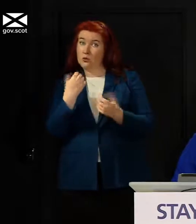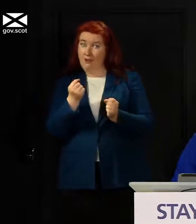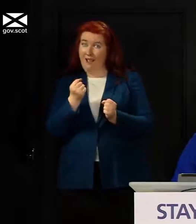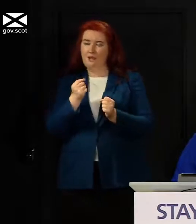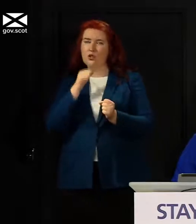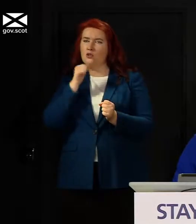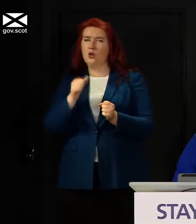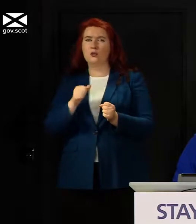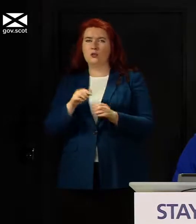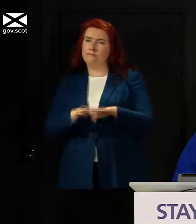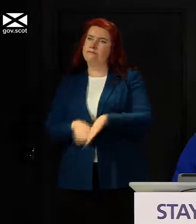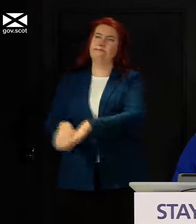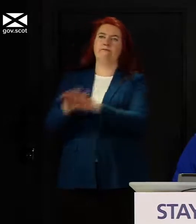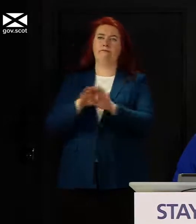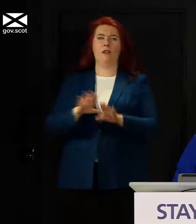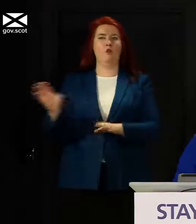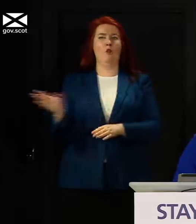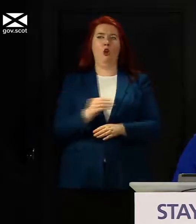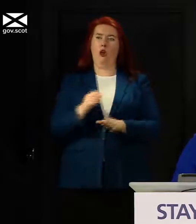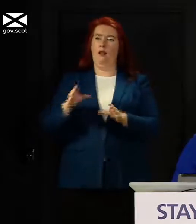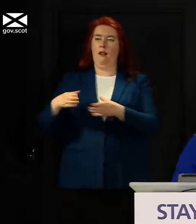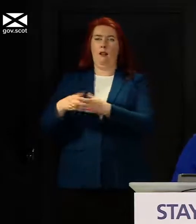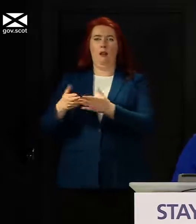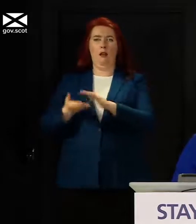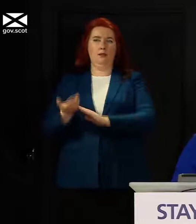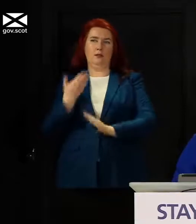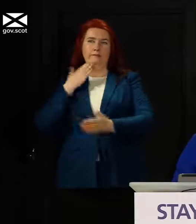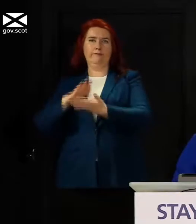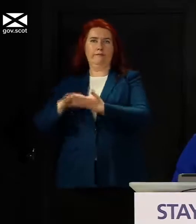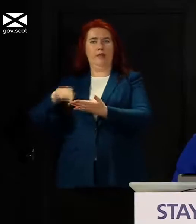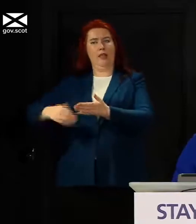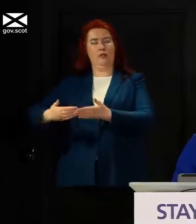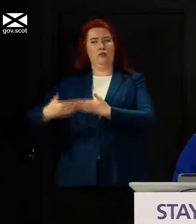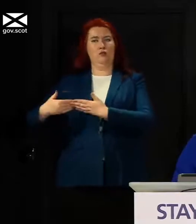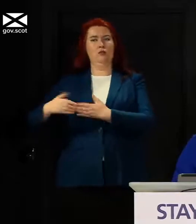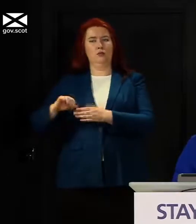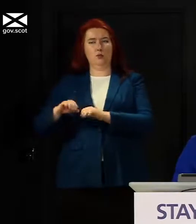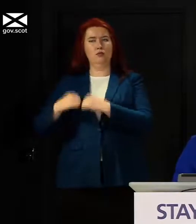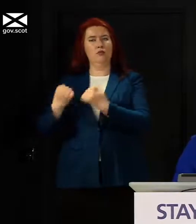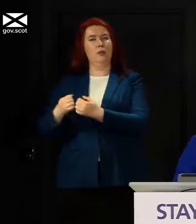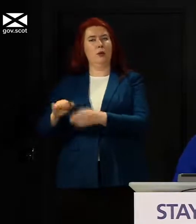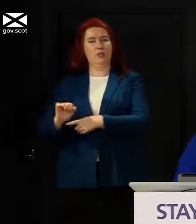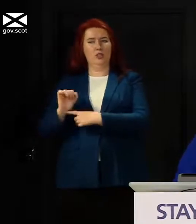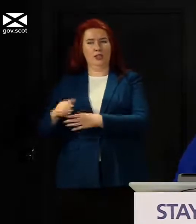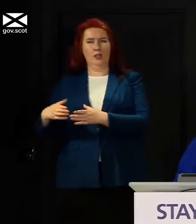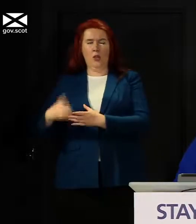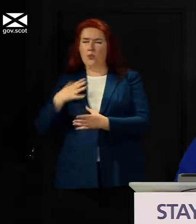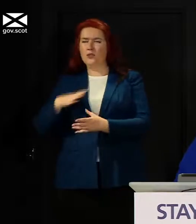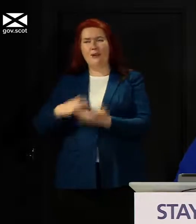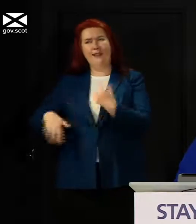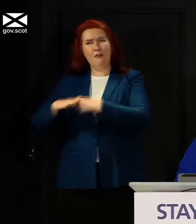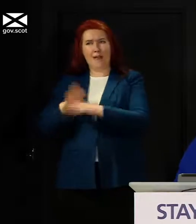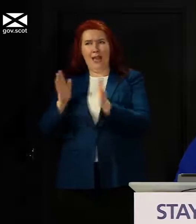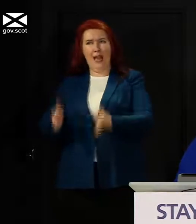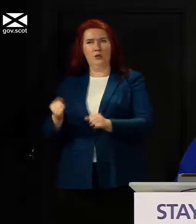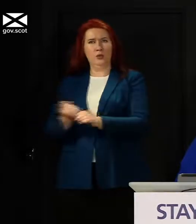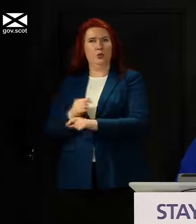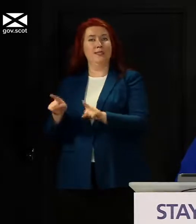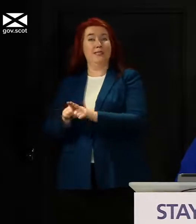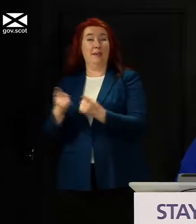isn't a blanket approach for everyone who is currently in the shielding group to have to do exactly the same thing